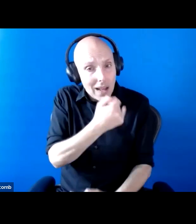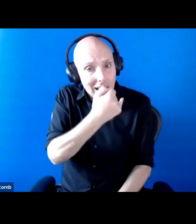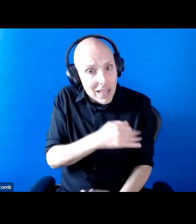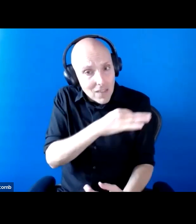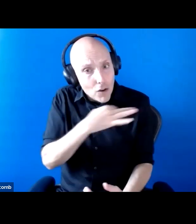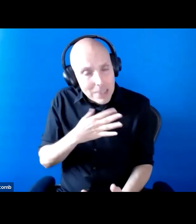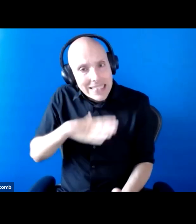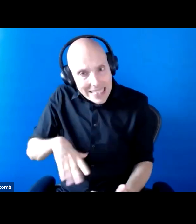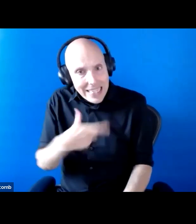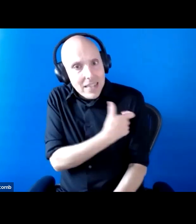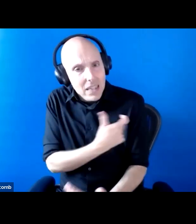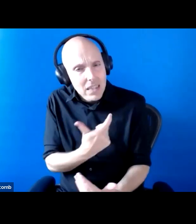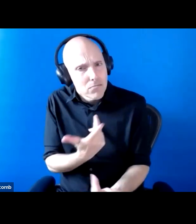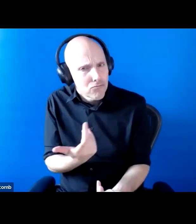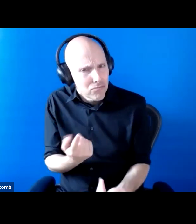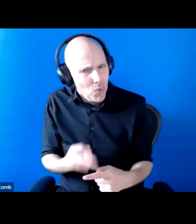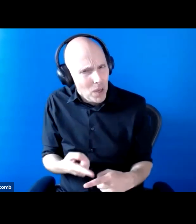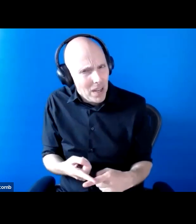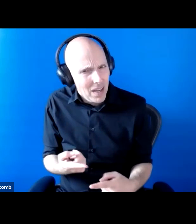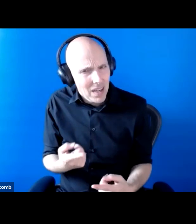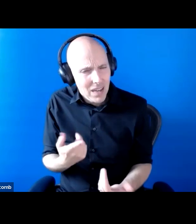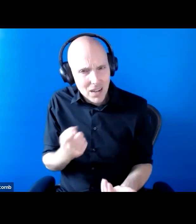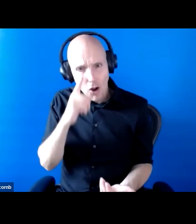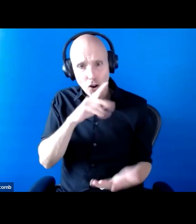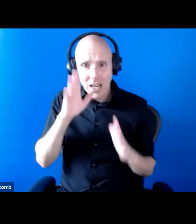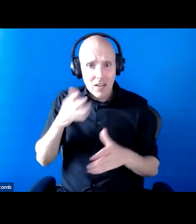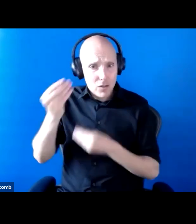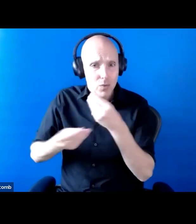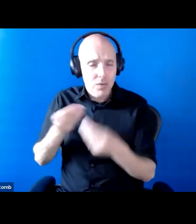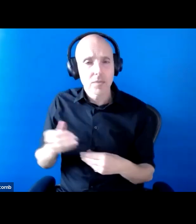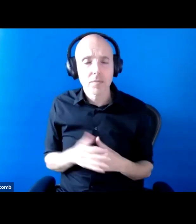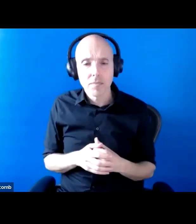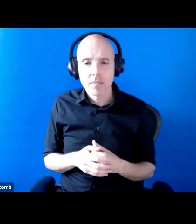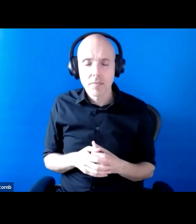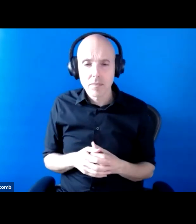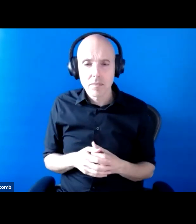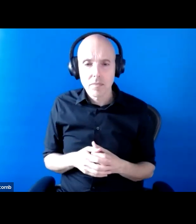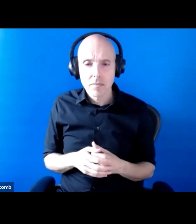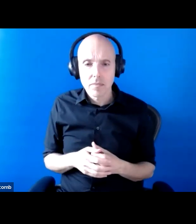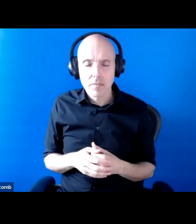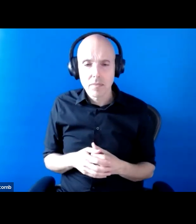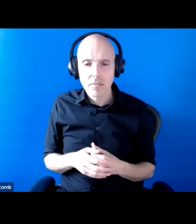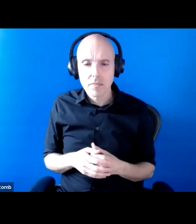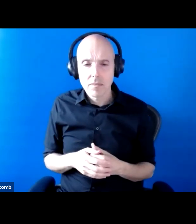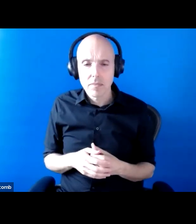So if we're looking at health, we saw a lot of, I suppose, lot of attacks on